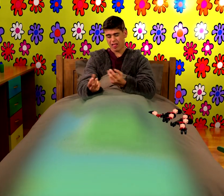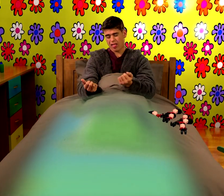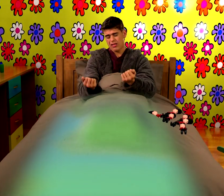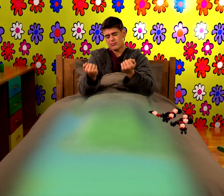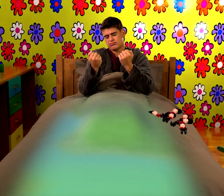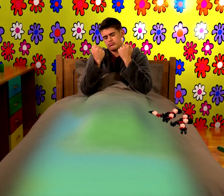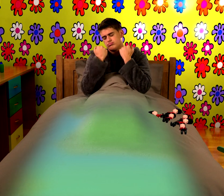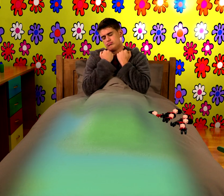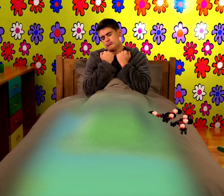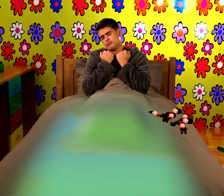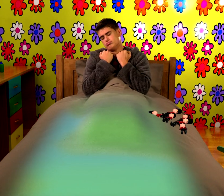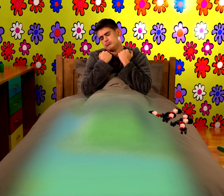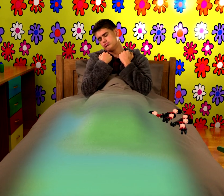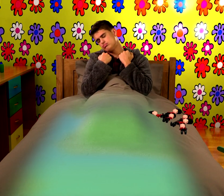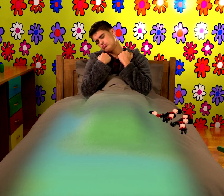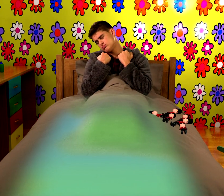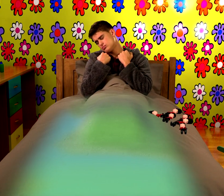When I was sick and lay abed